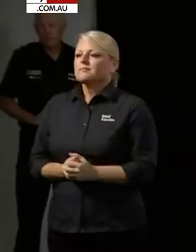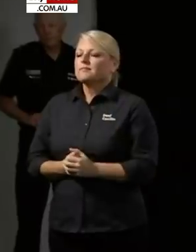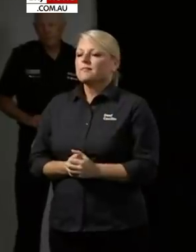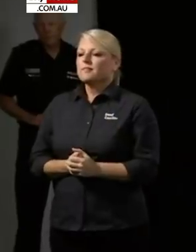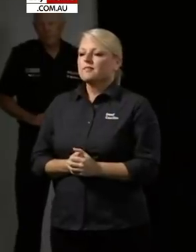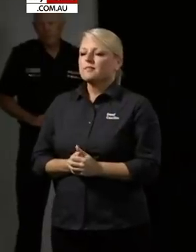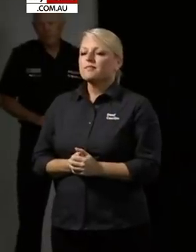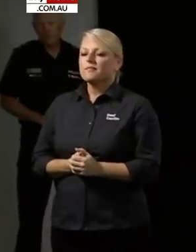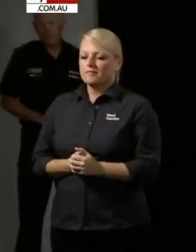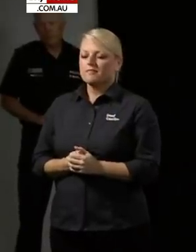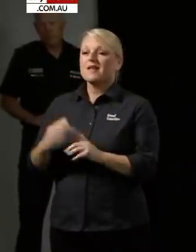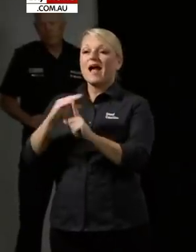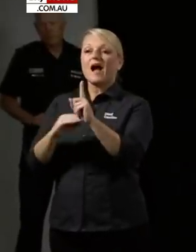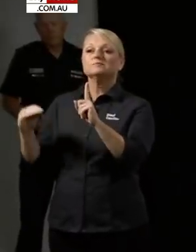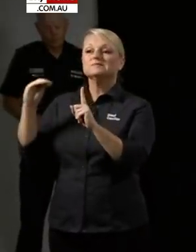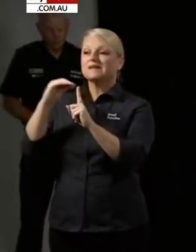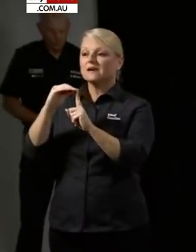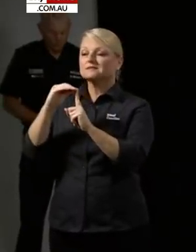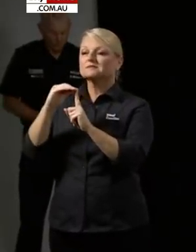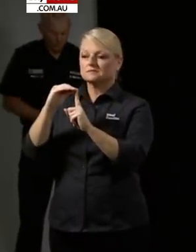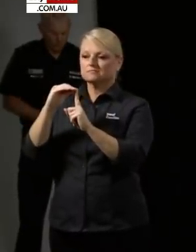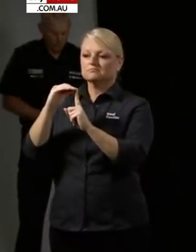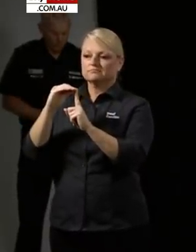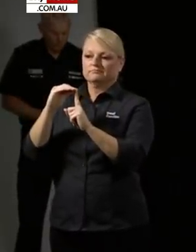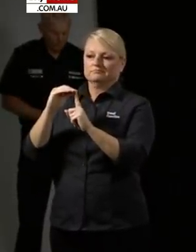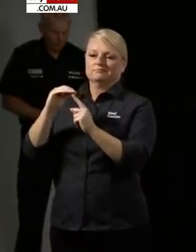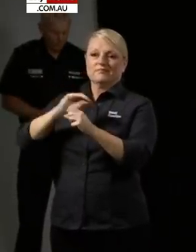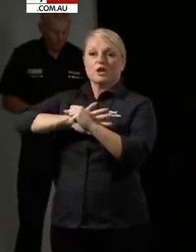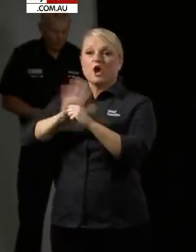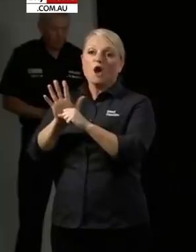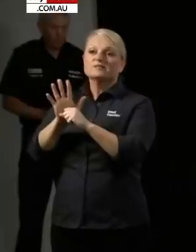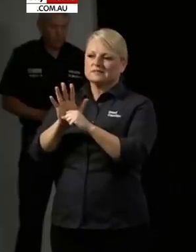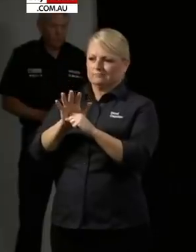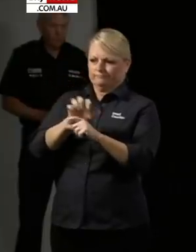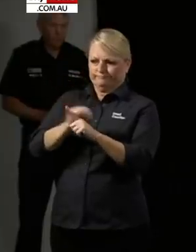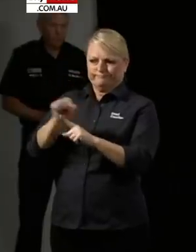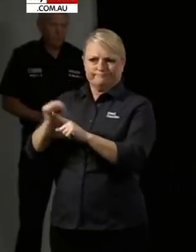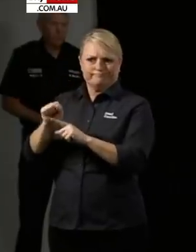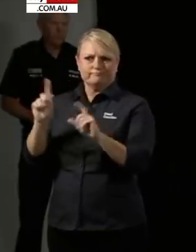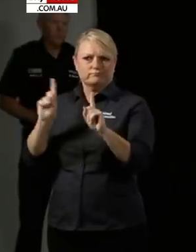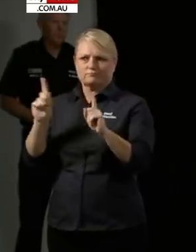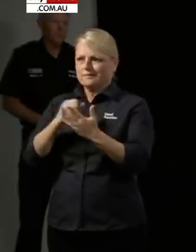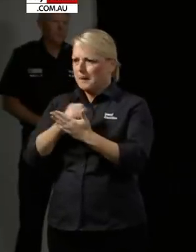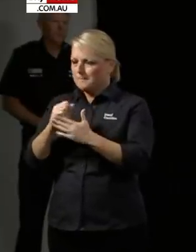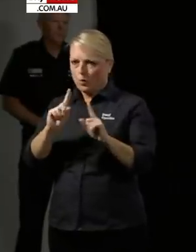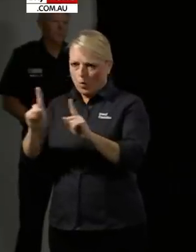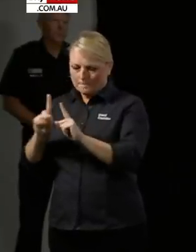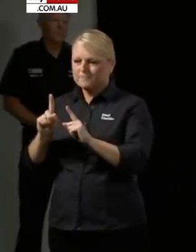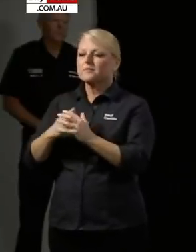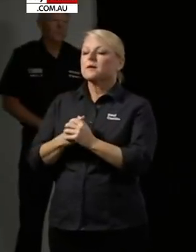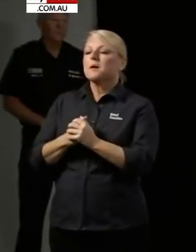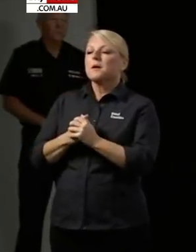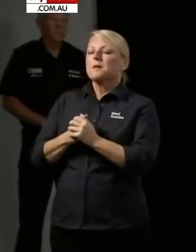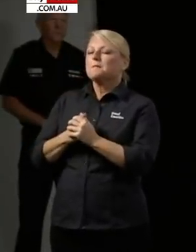We'll give a brief update to where we are at with the cases here in South Australia, but I also want to outline the rationale